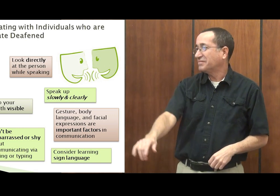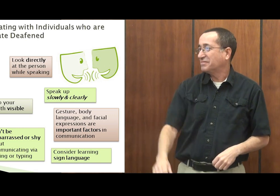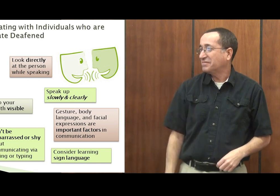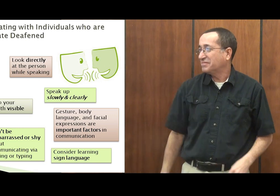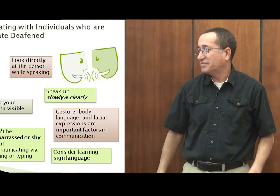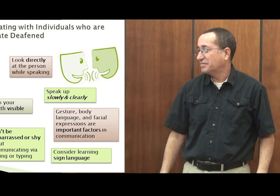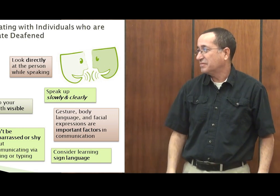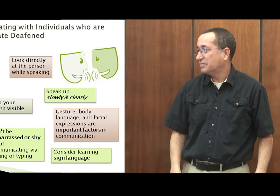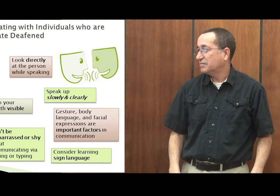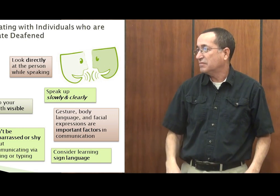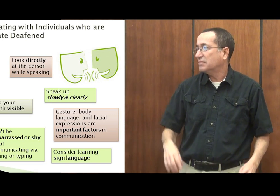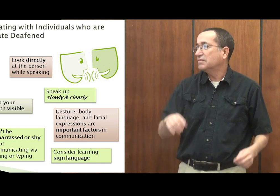loss and is struggling with that.